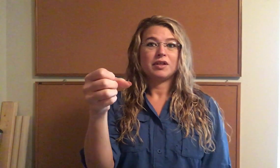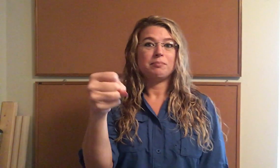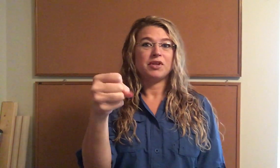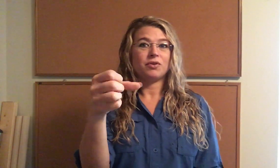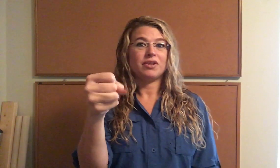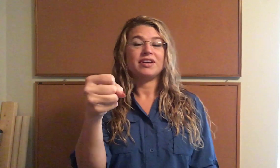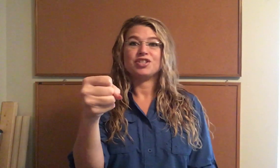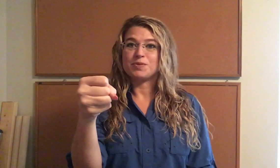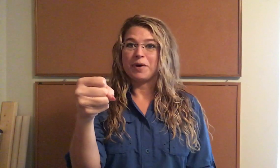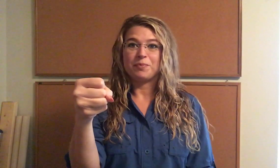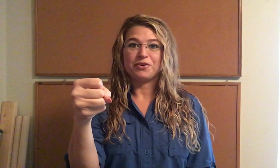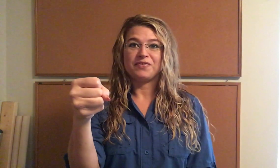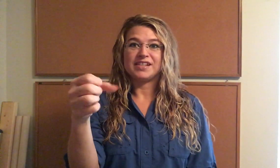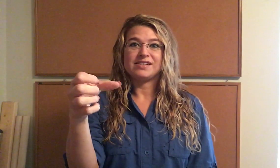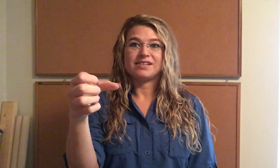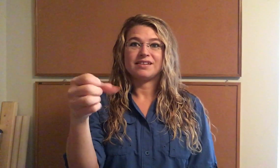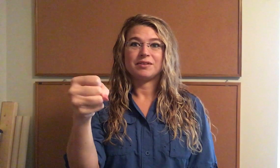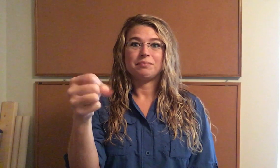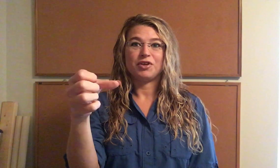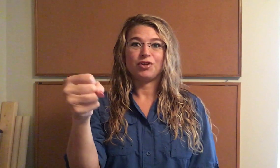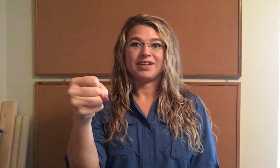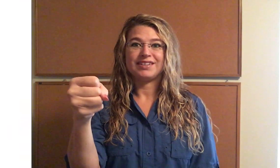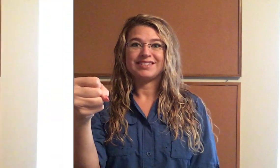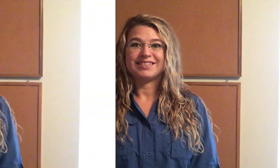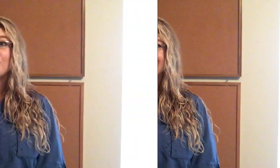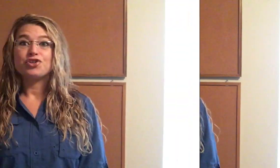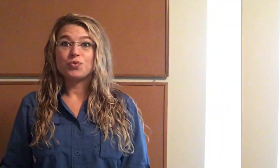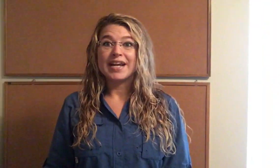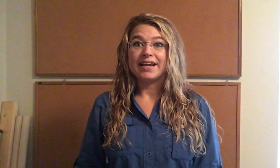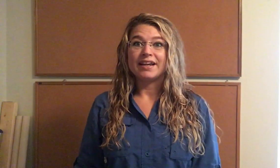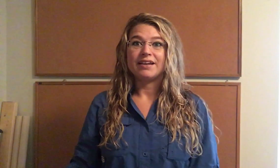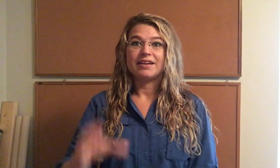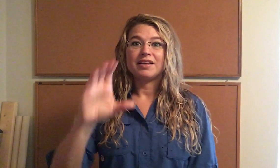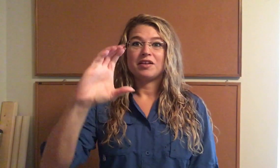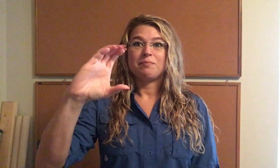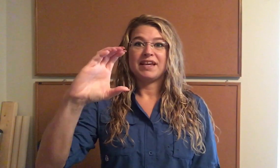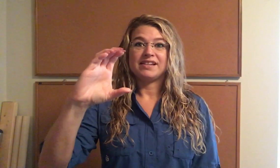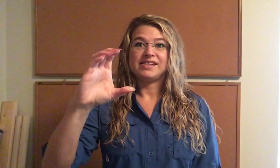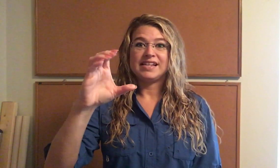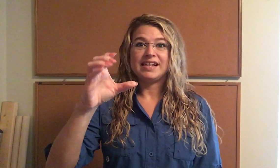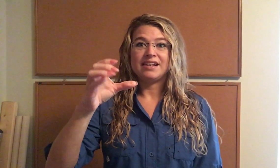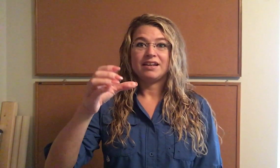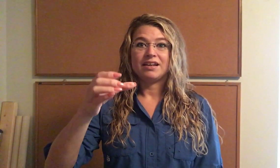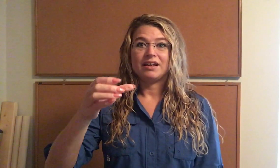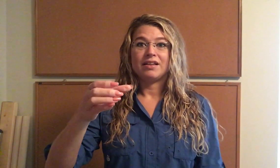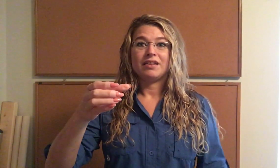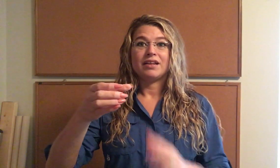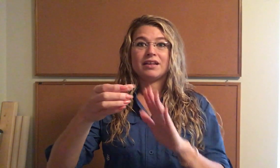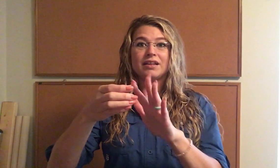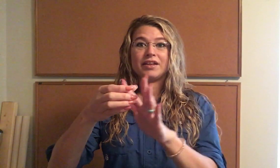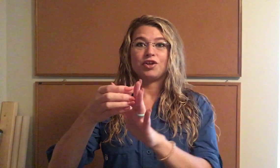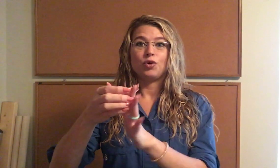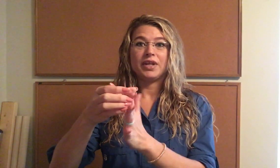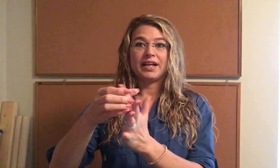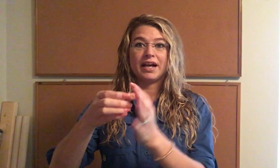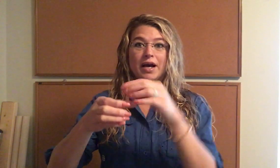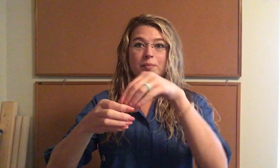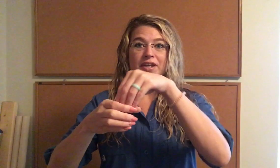Milk. And just pump your fist. Milk. Drink. Make a C. Like you're holding a cup in